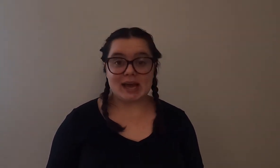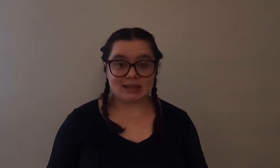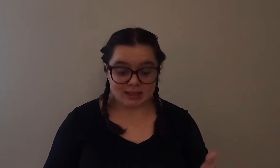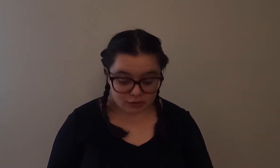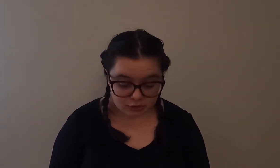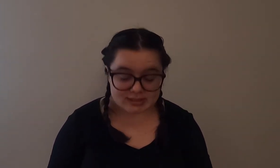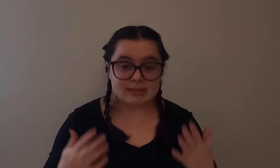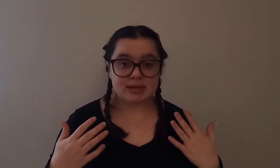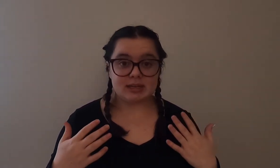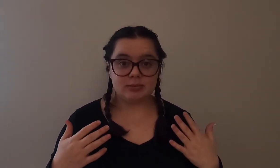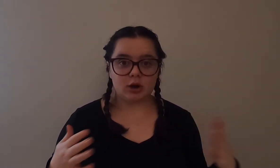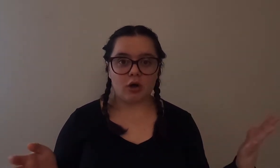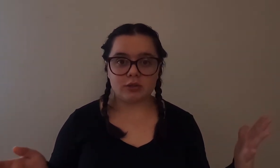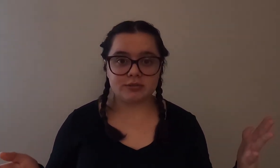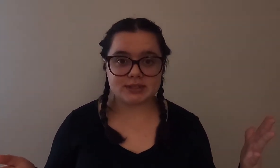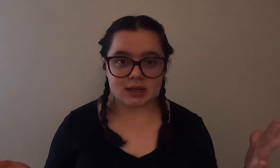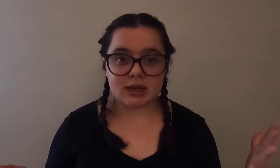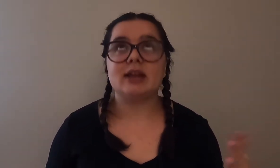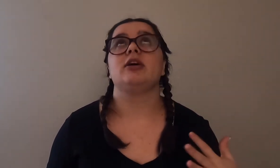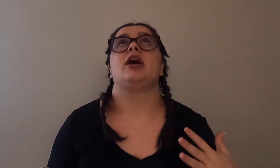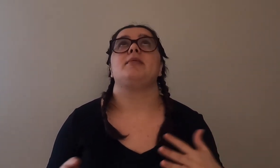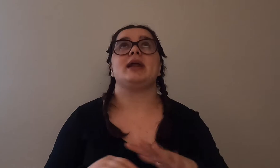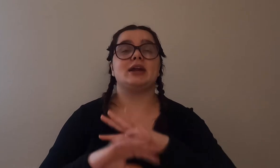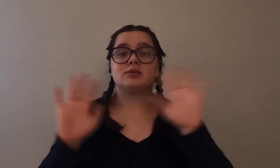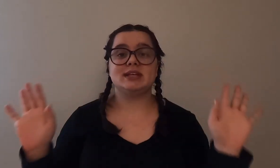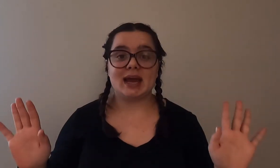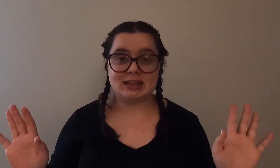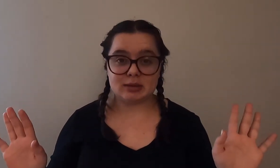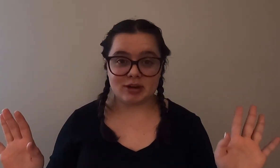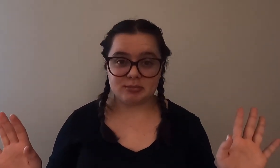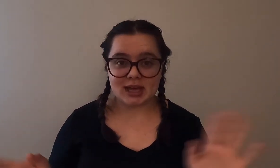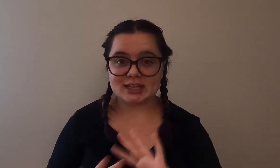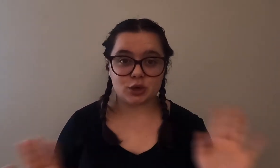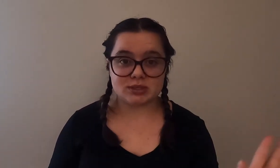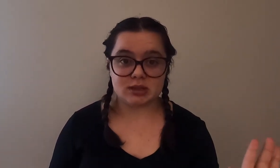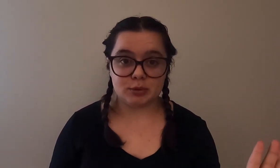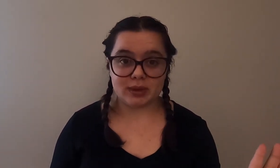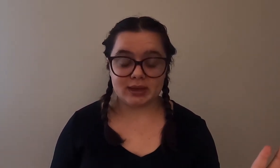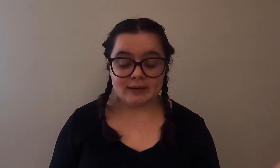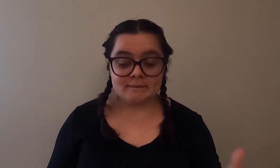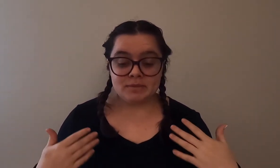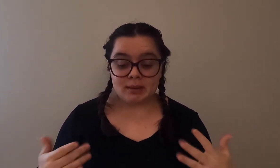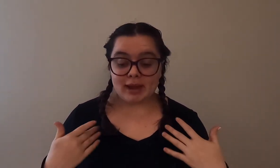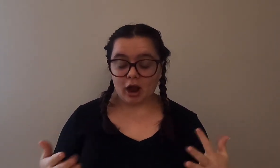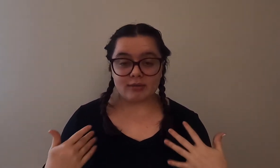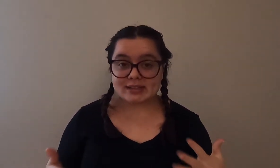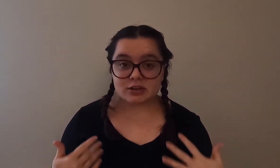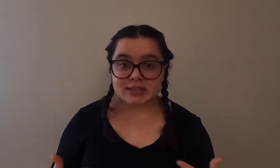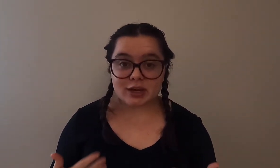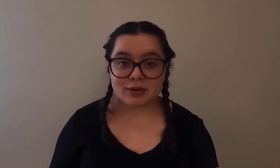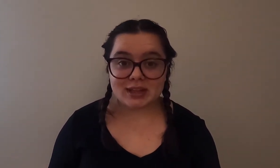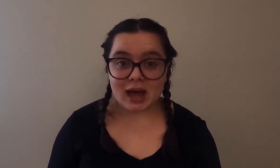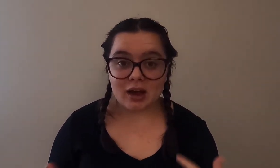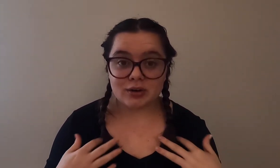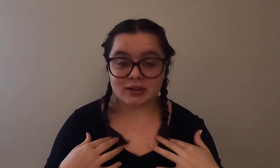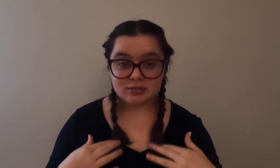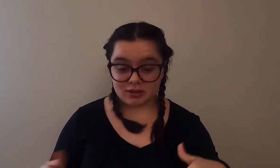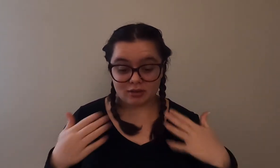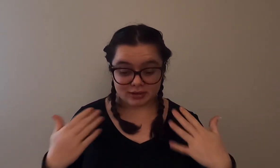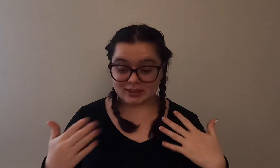anything couldn't see beneath me and all of a sudden I look up and I don't see anything above me I don't see the buoy my heart rate starts getting really loud not really